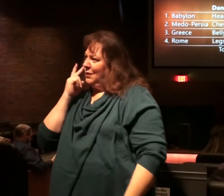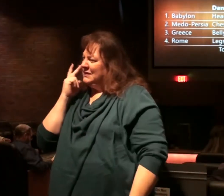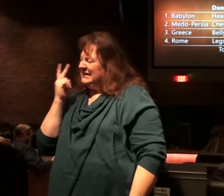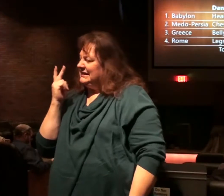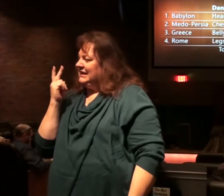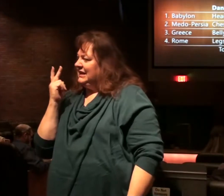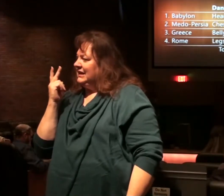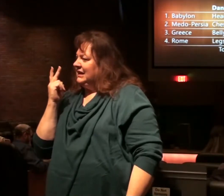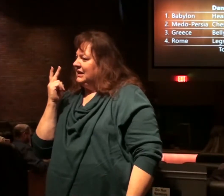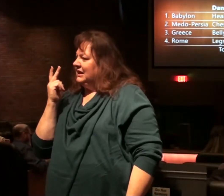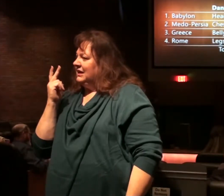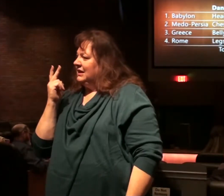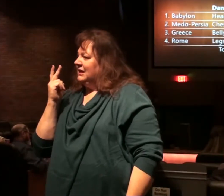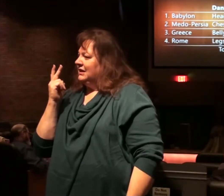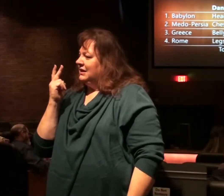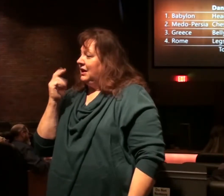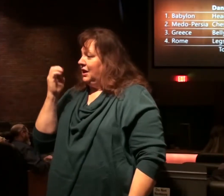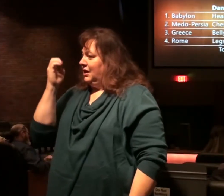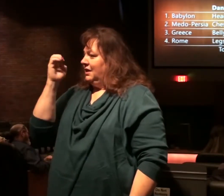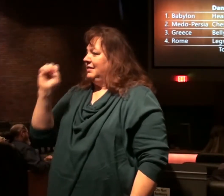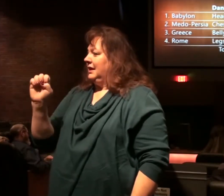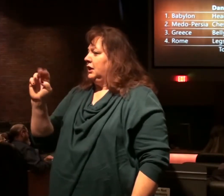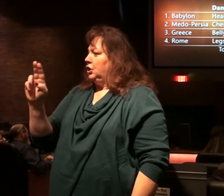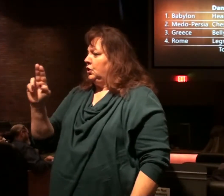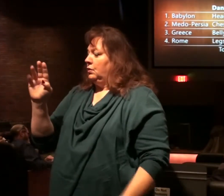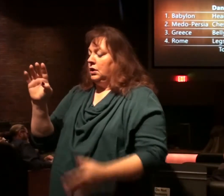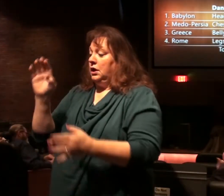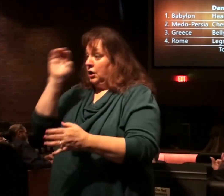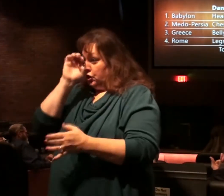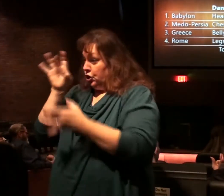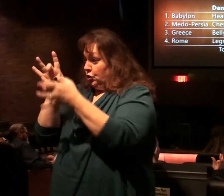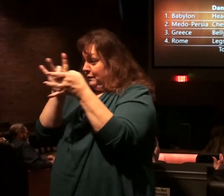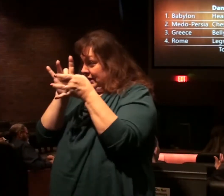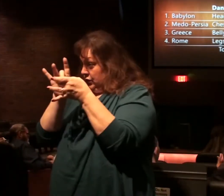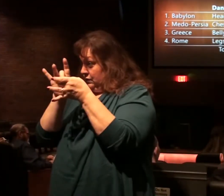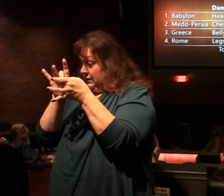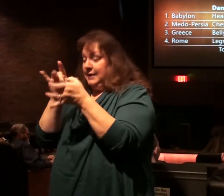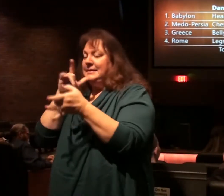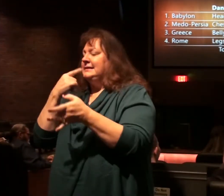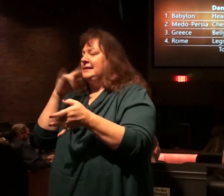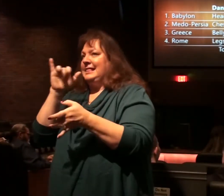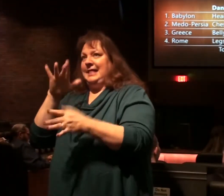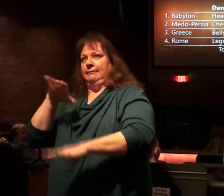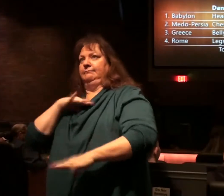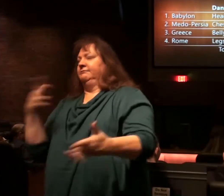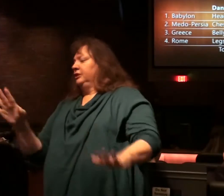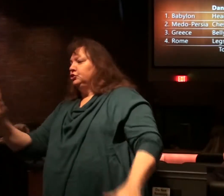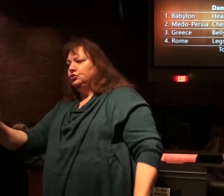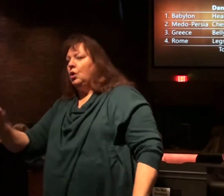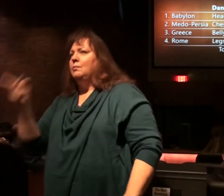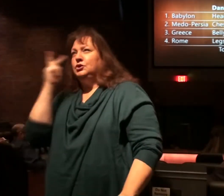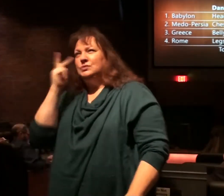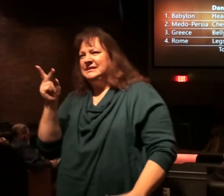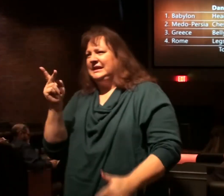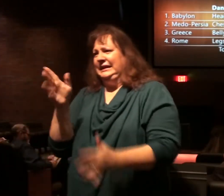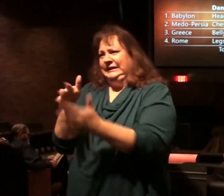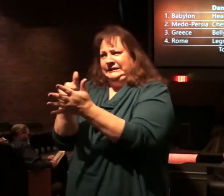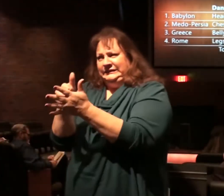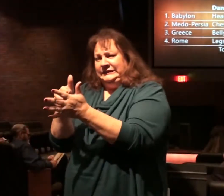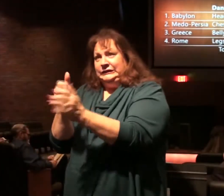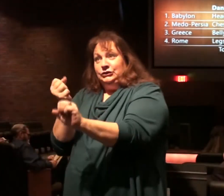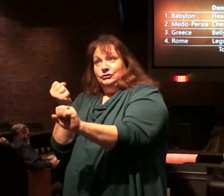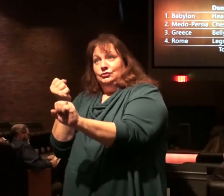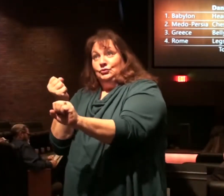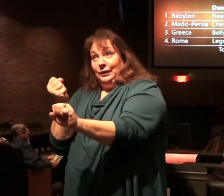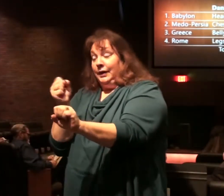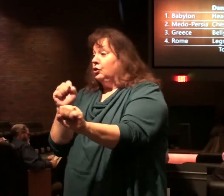the European Union. I'm not saying that is the fulfillment, but you see a picture of something like that, a potential strength